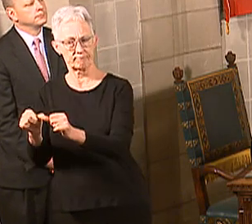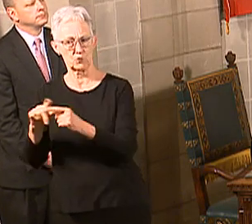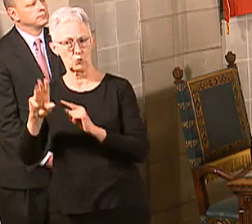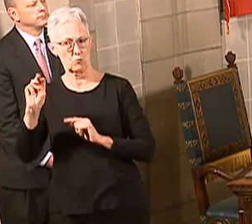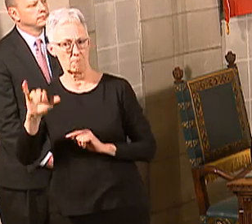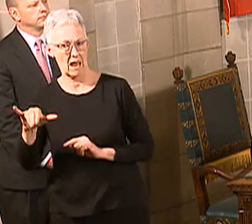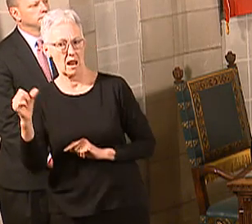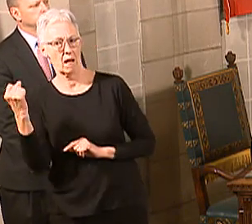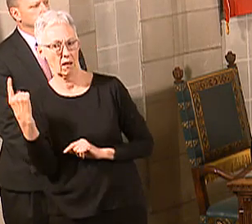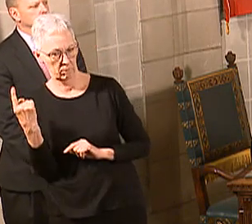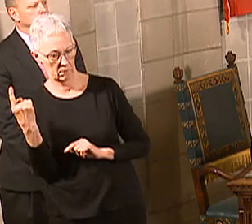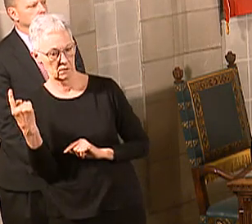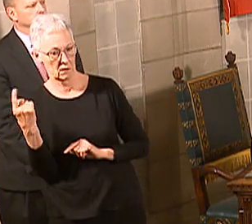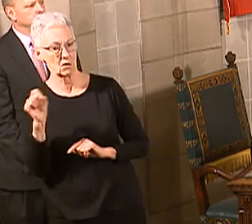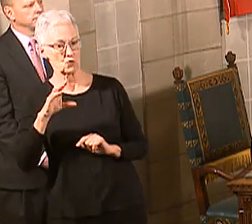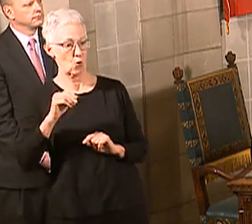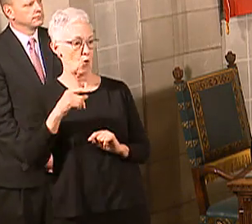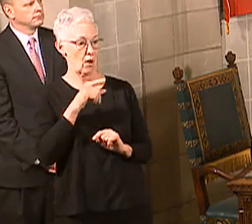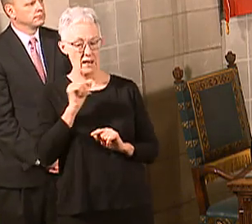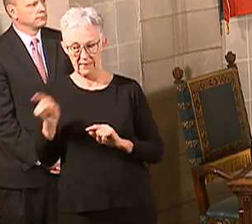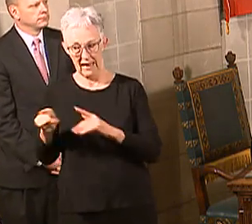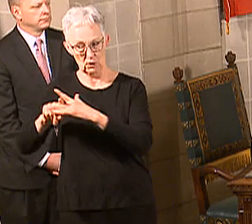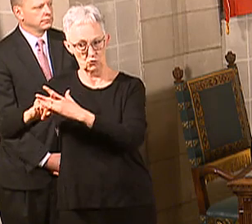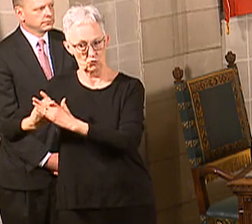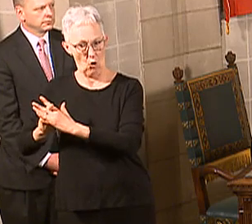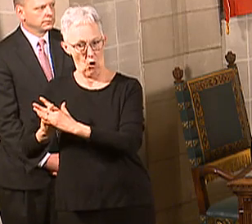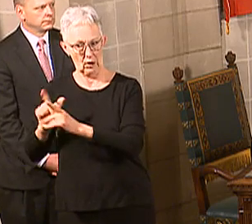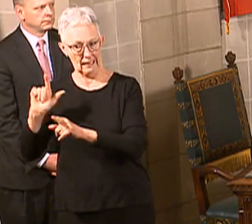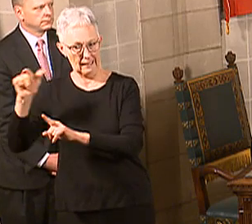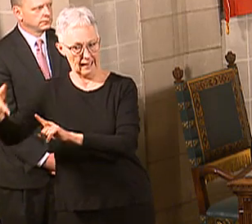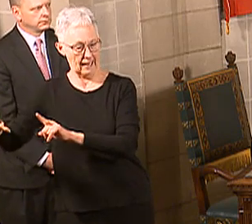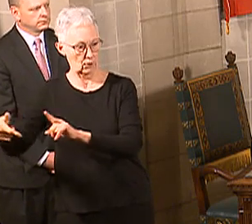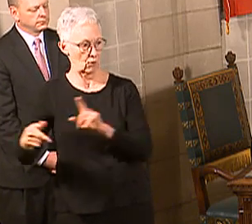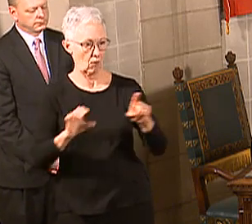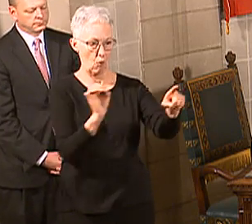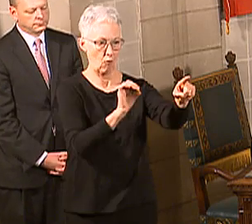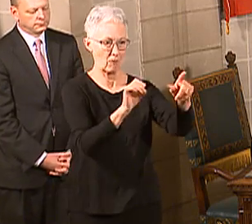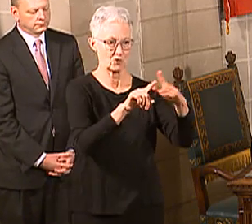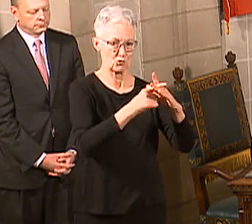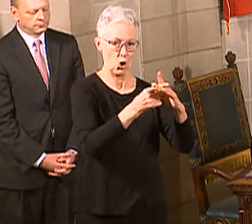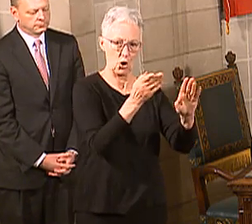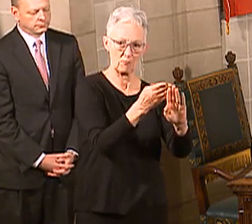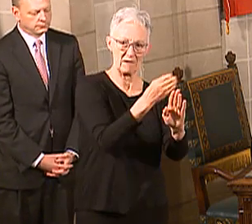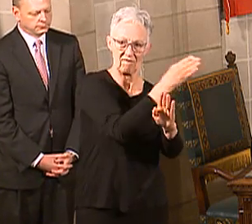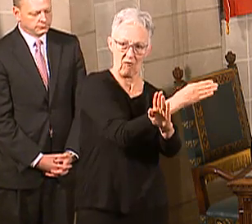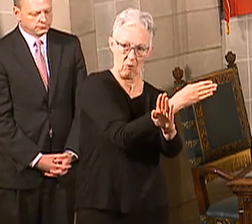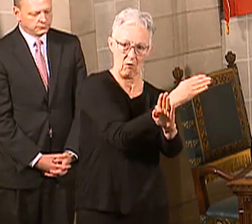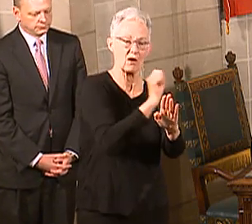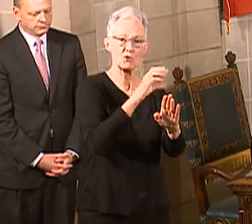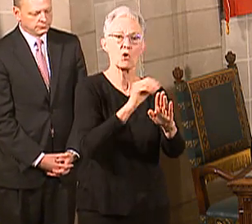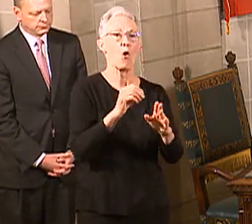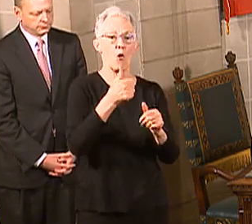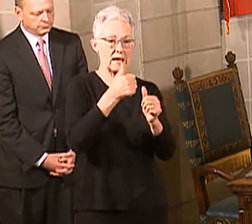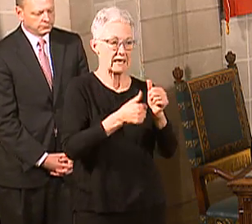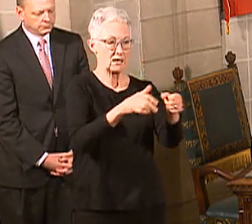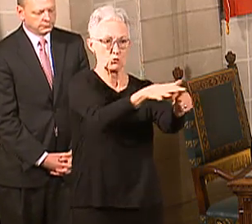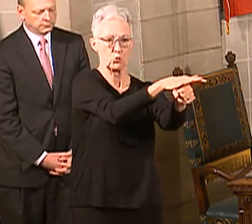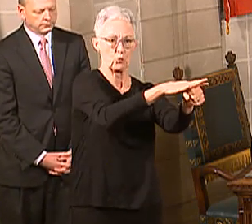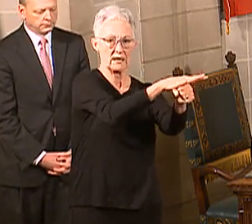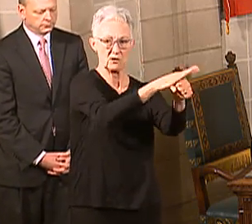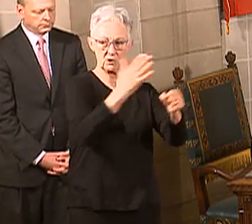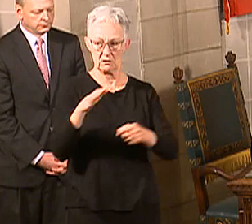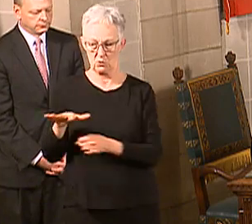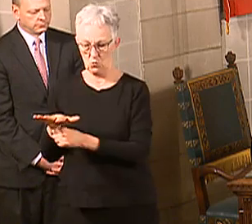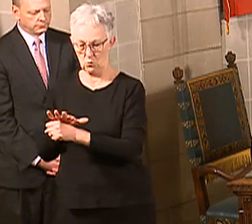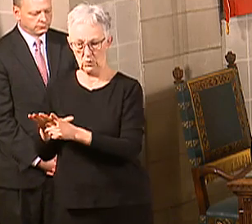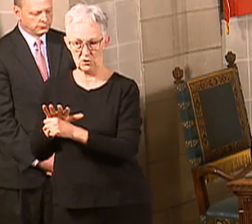is going to go a little bit later as well. So this really is a tailored approach based on region across our state. Not